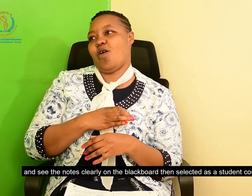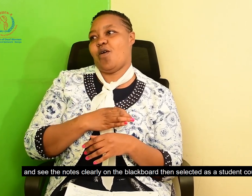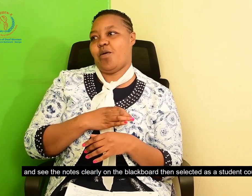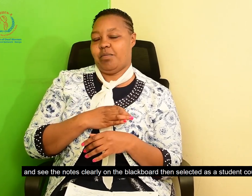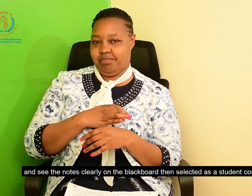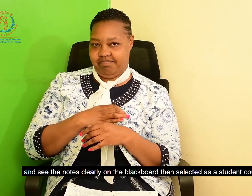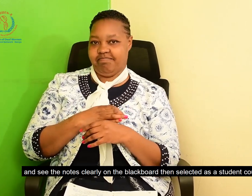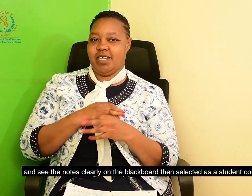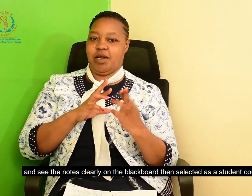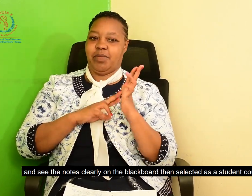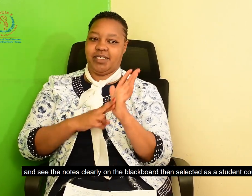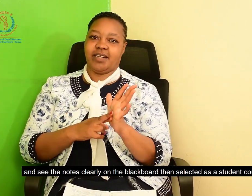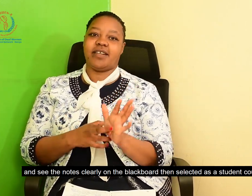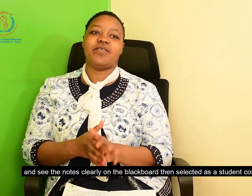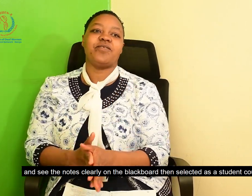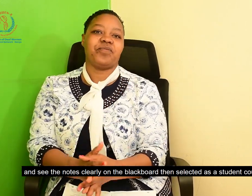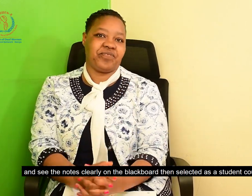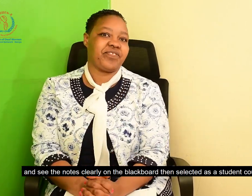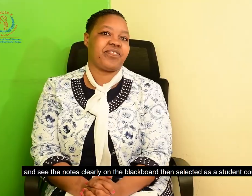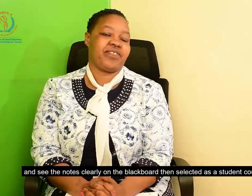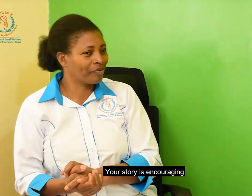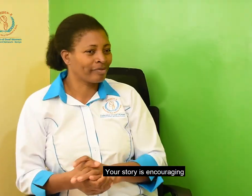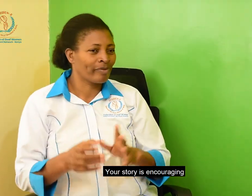was selected as a student council.